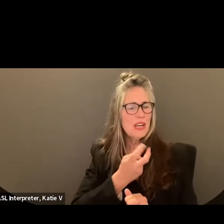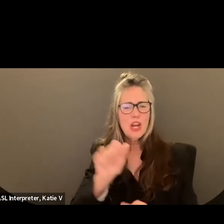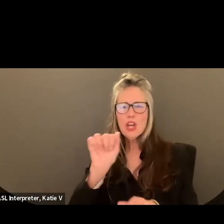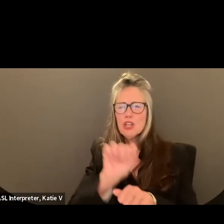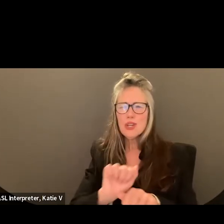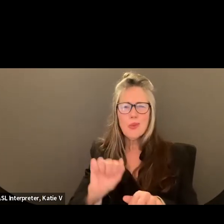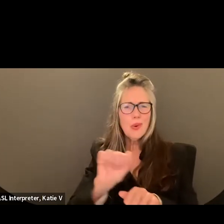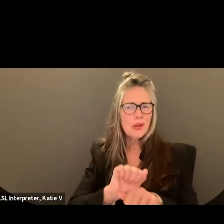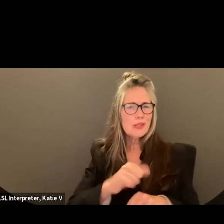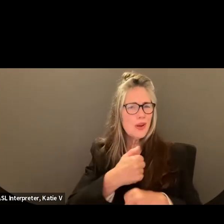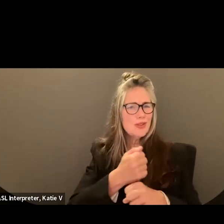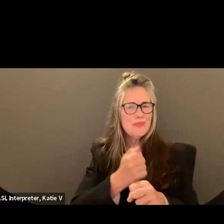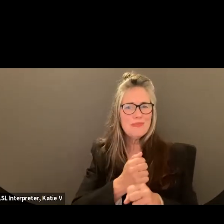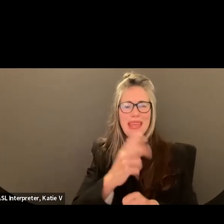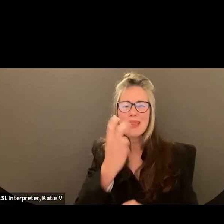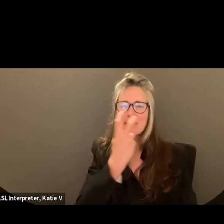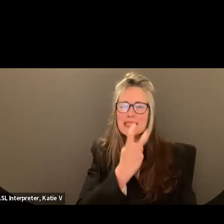student.